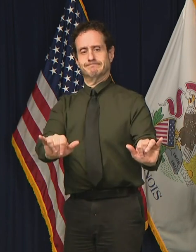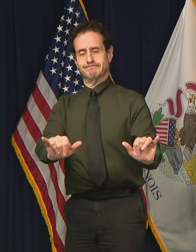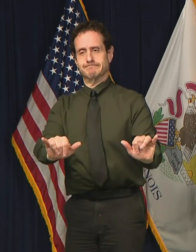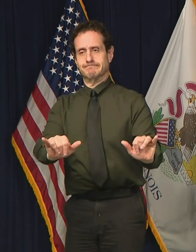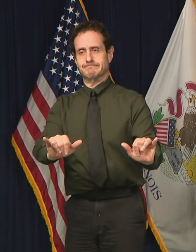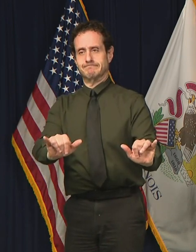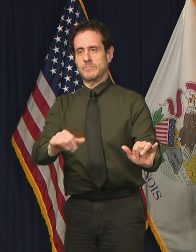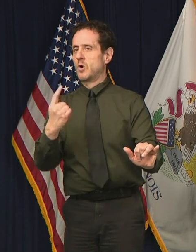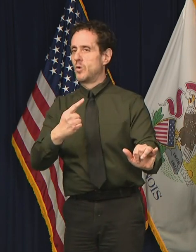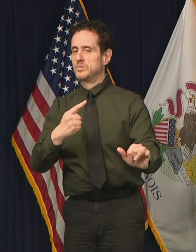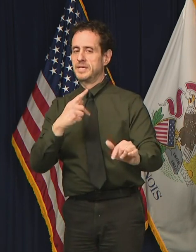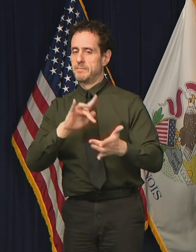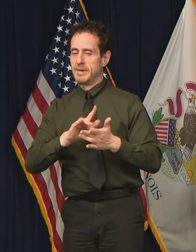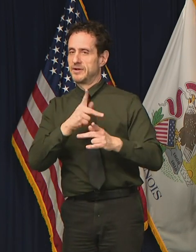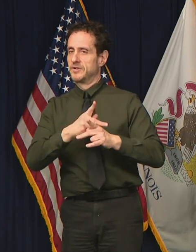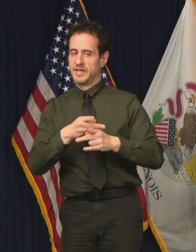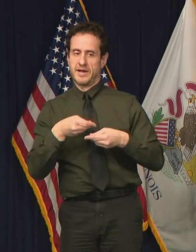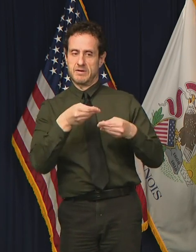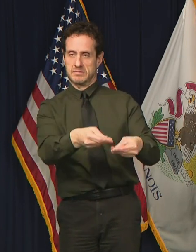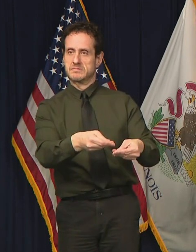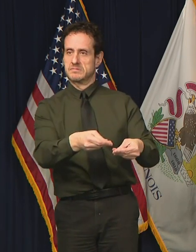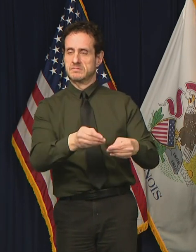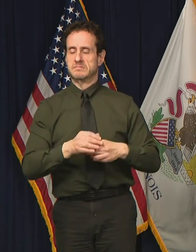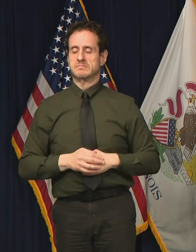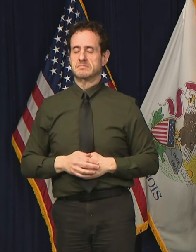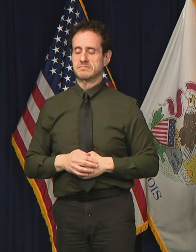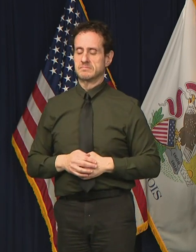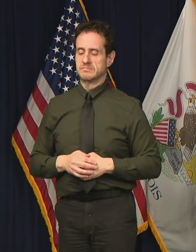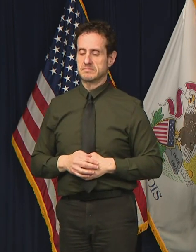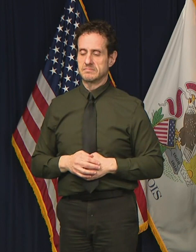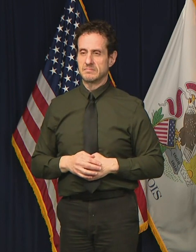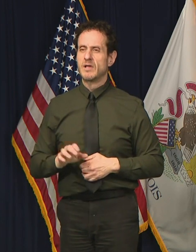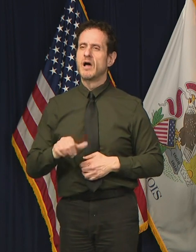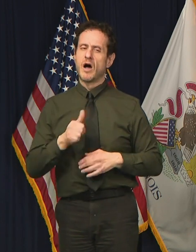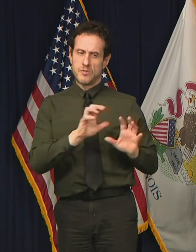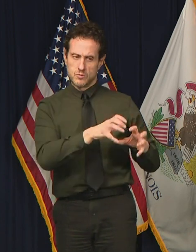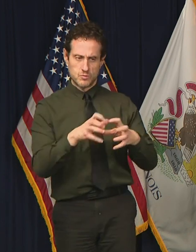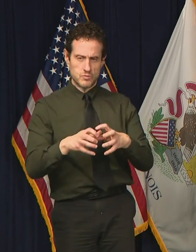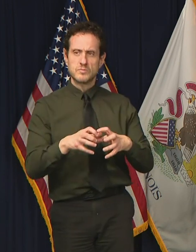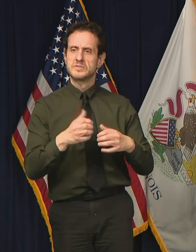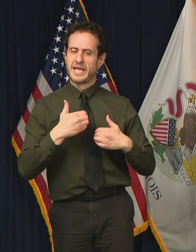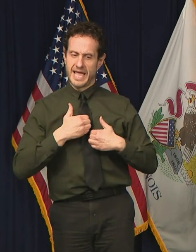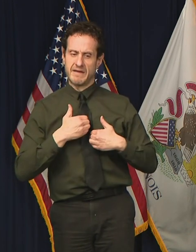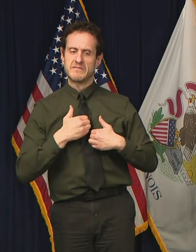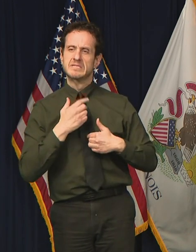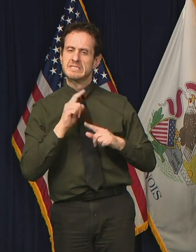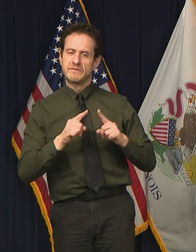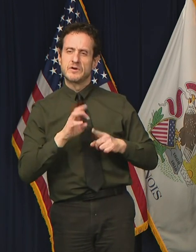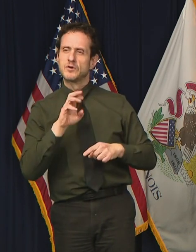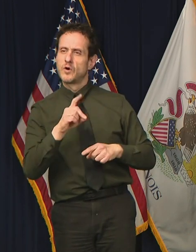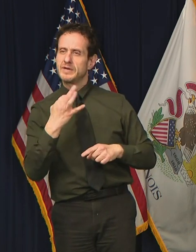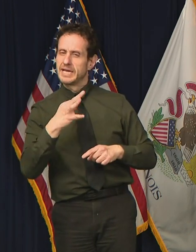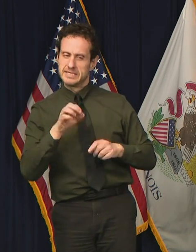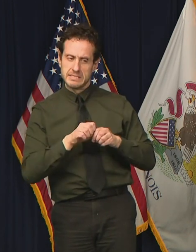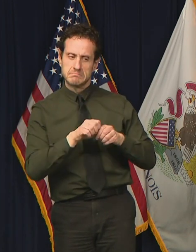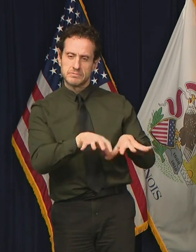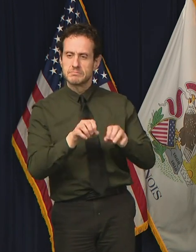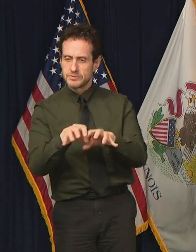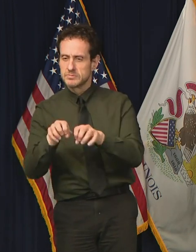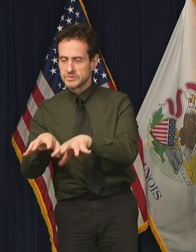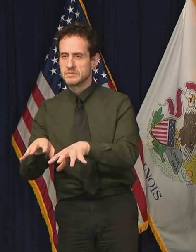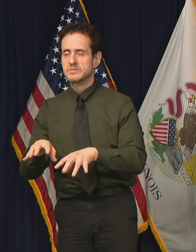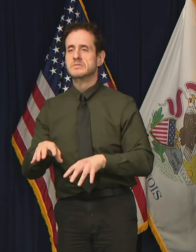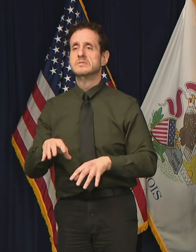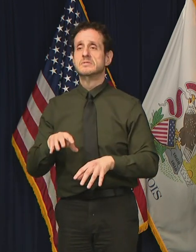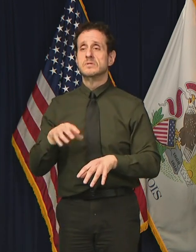Other congregate type settings are also experiencing clusters of cases. Of course nursing homes which we have talked about